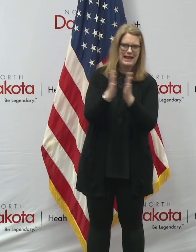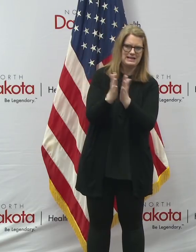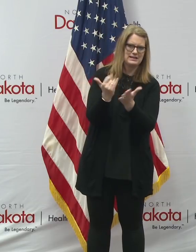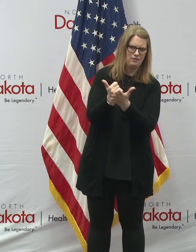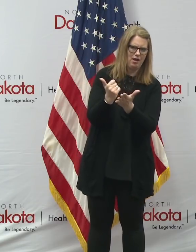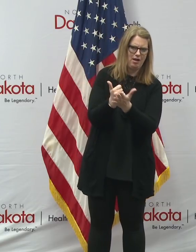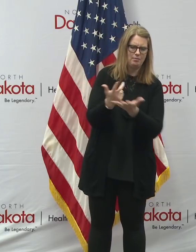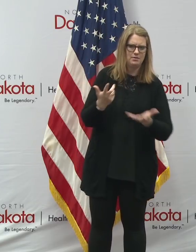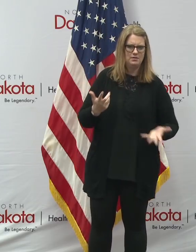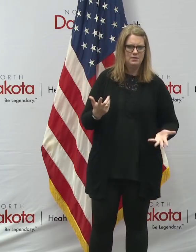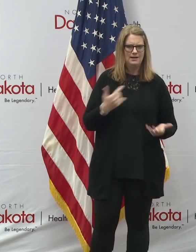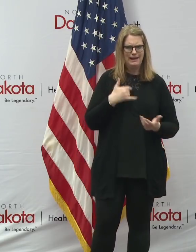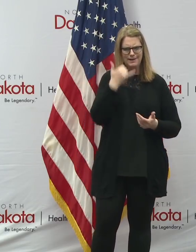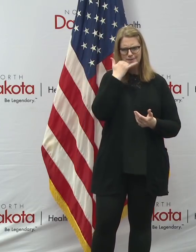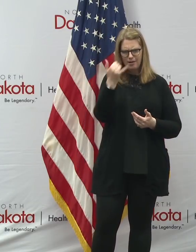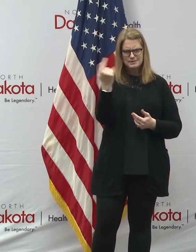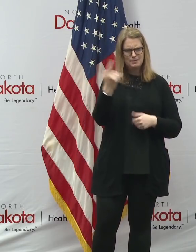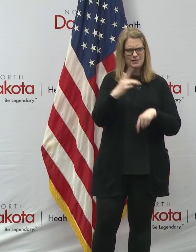call one of the lines that's available.